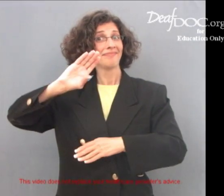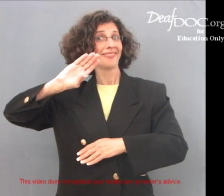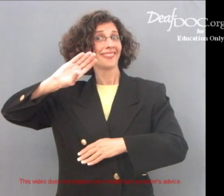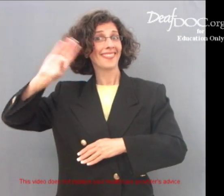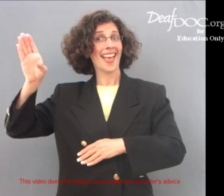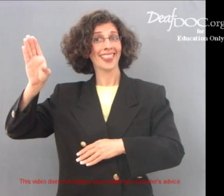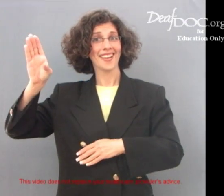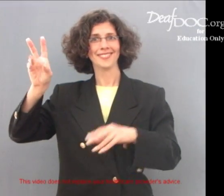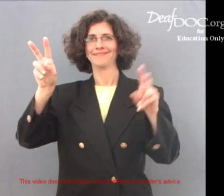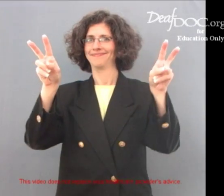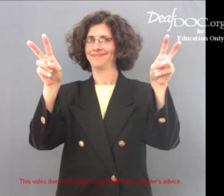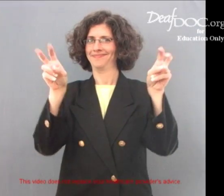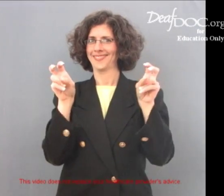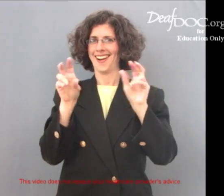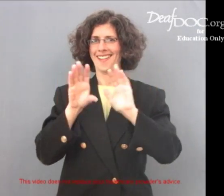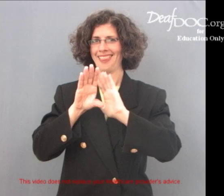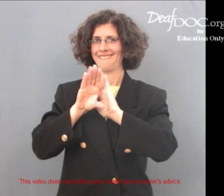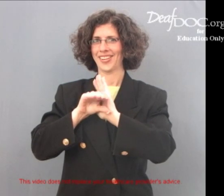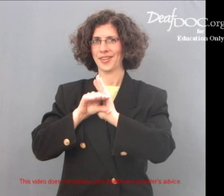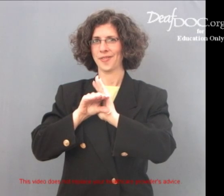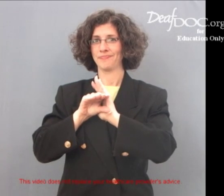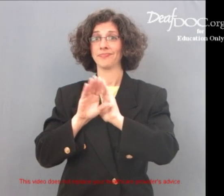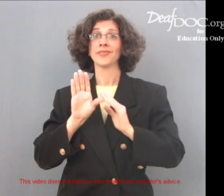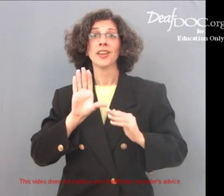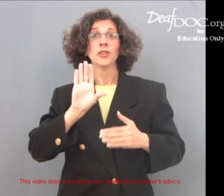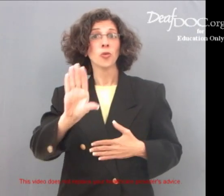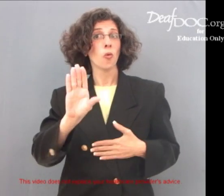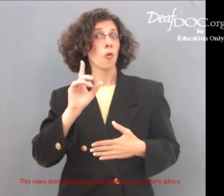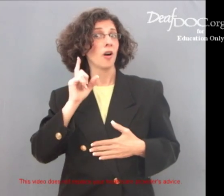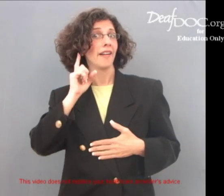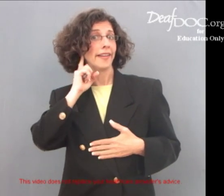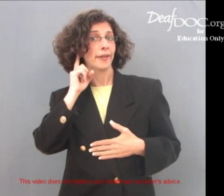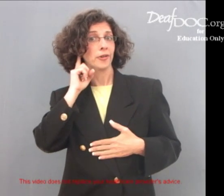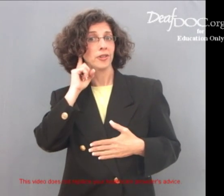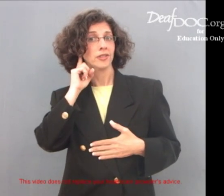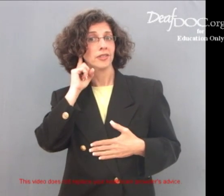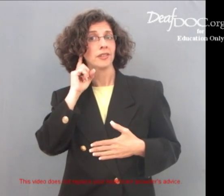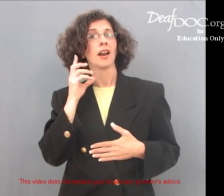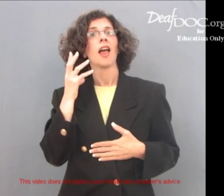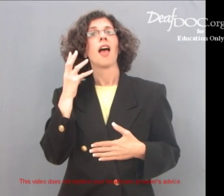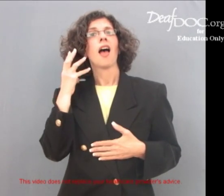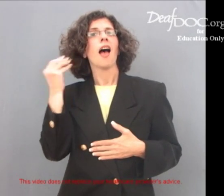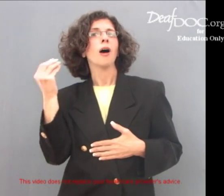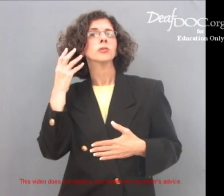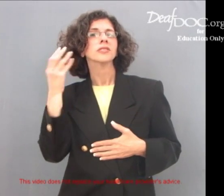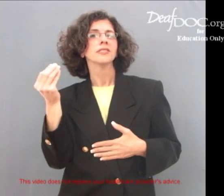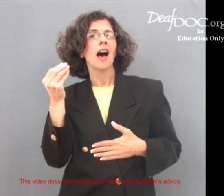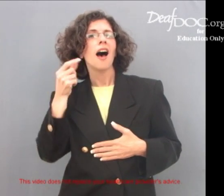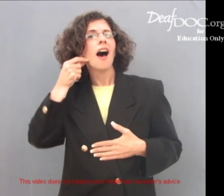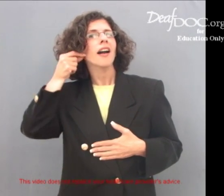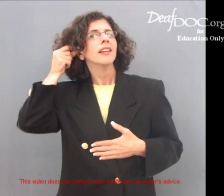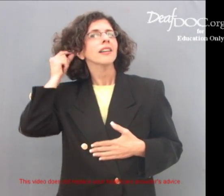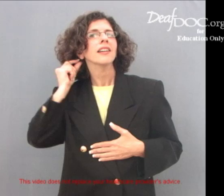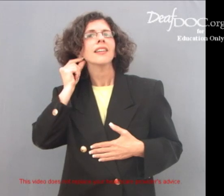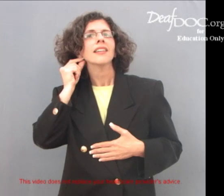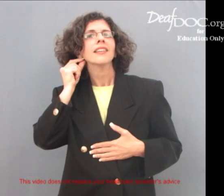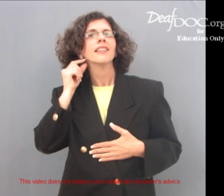Hello, everyone. This presentation is titled, Your Ear. The Outer Ear.